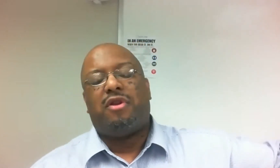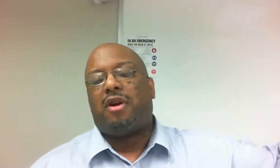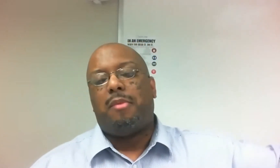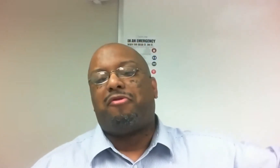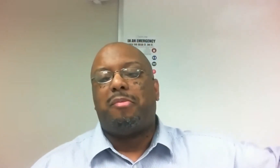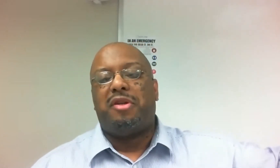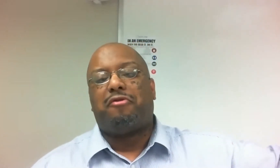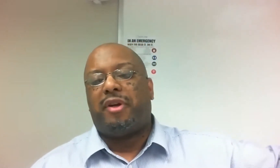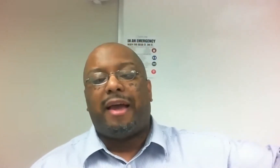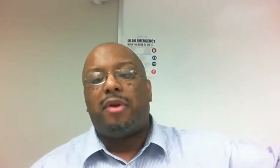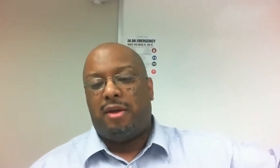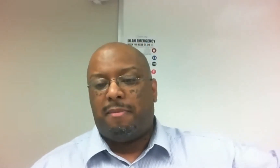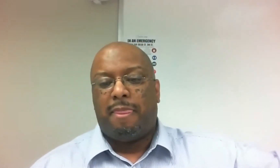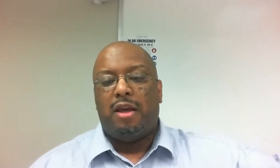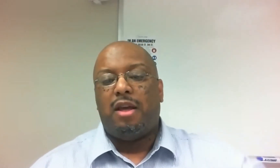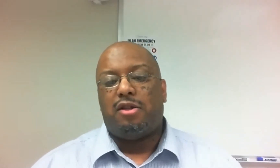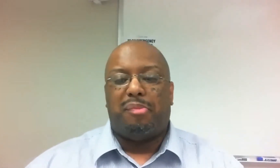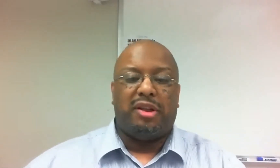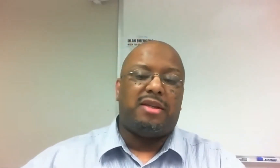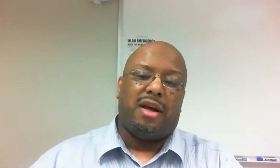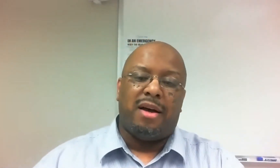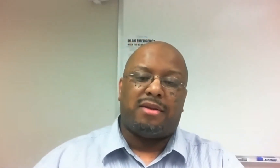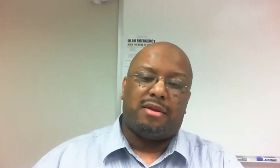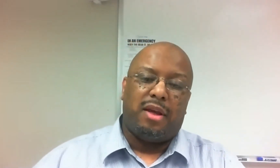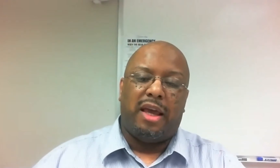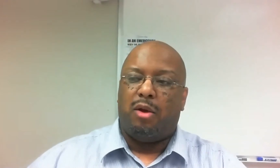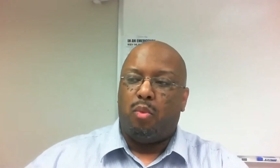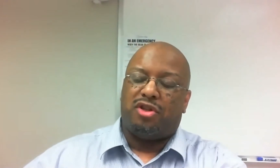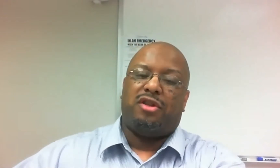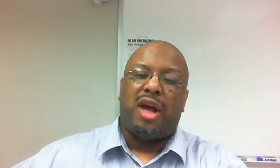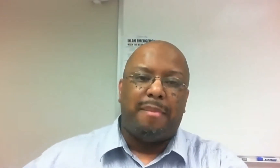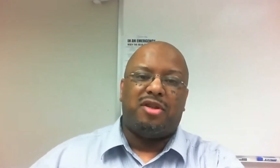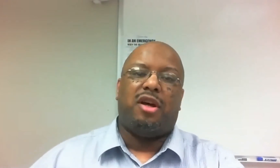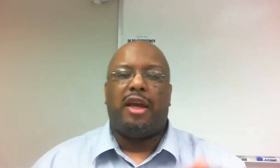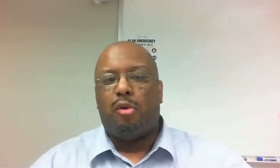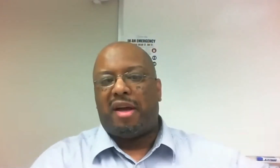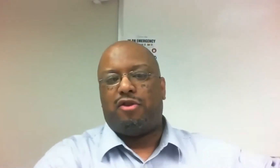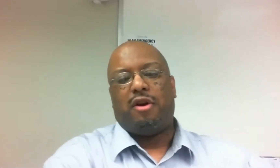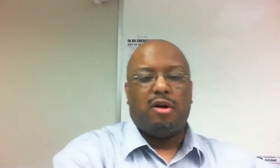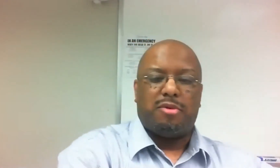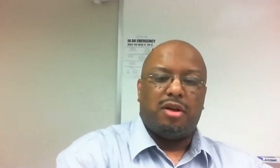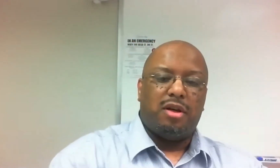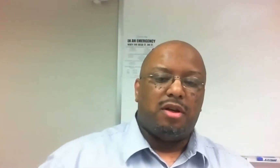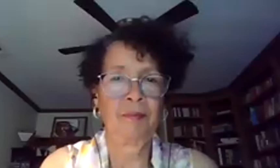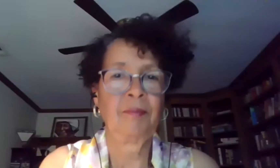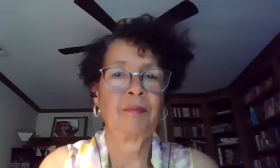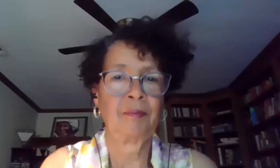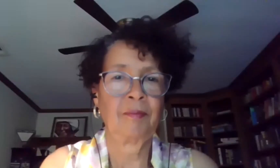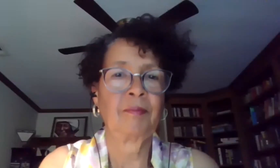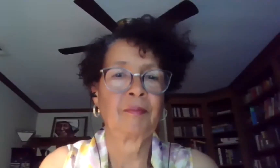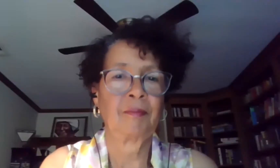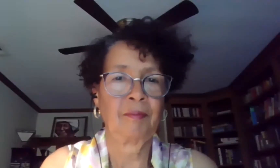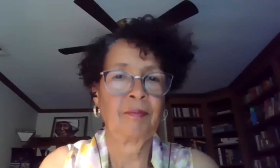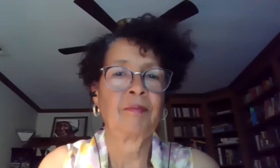officers that are coming from a different county to police us and then once the job is done, they go back to their homes. So